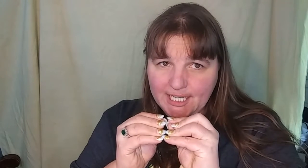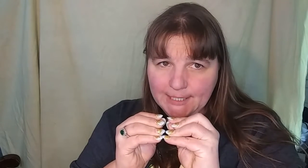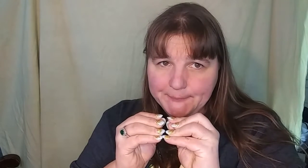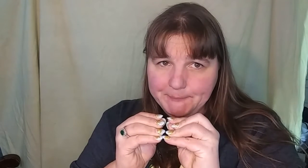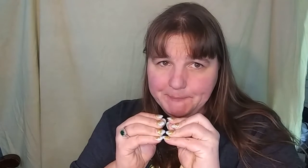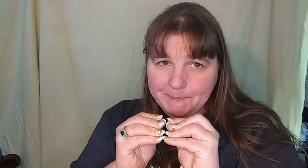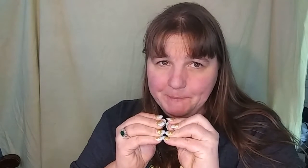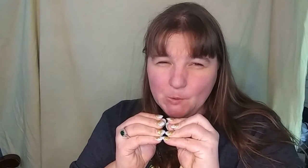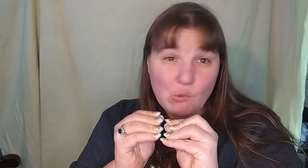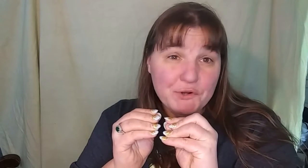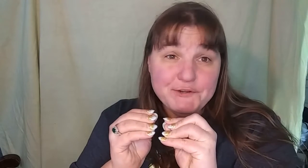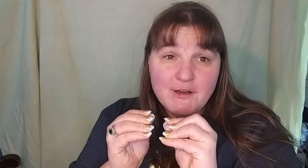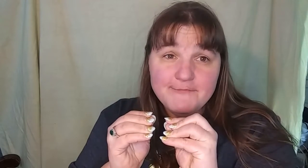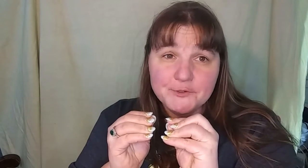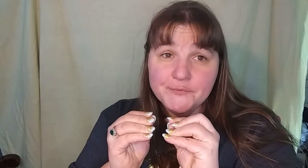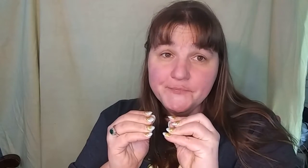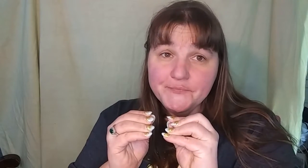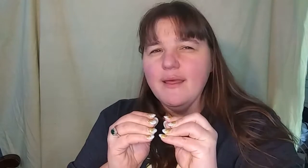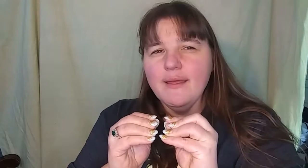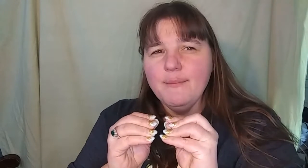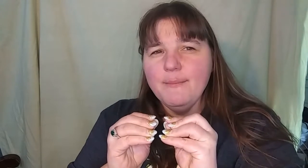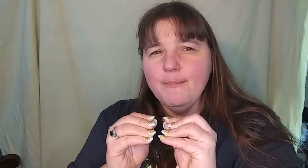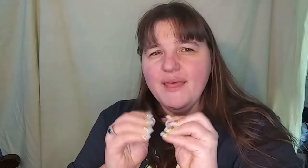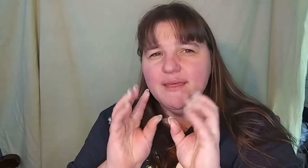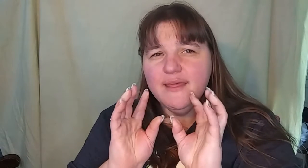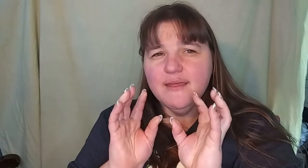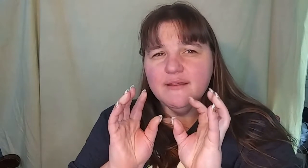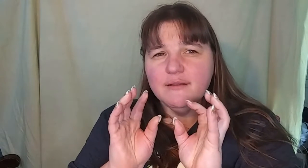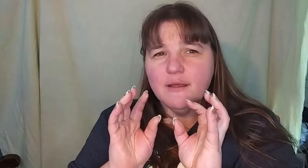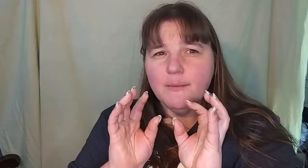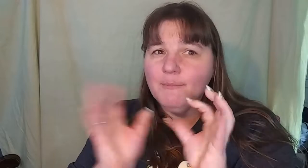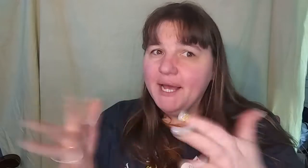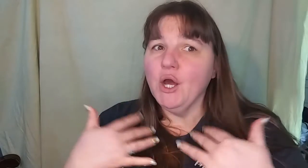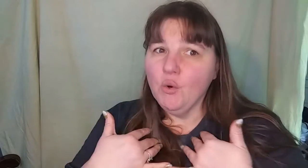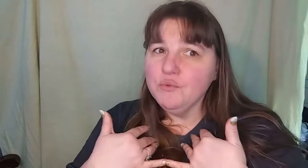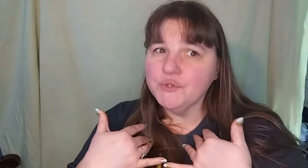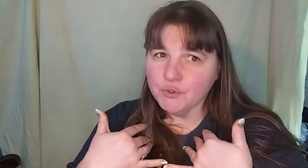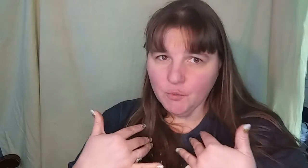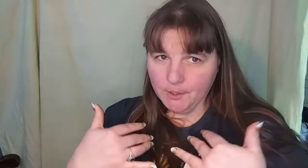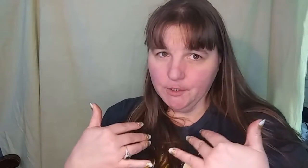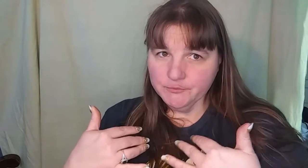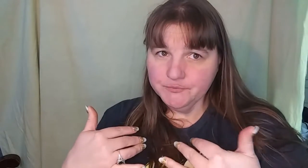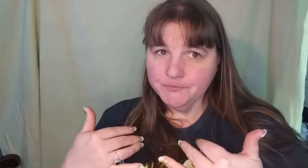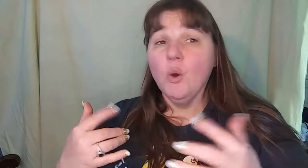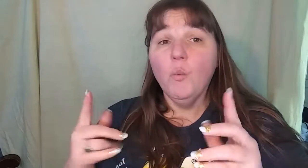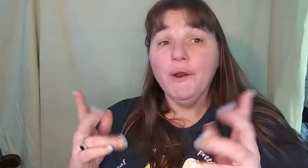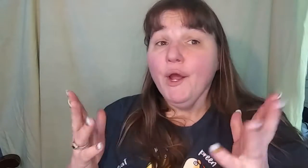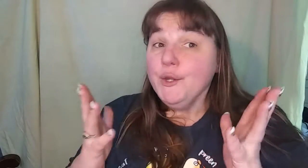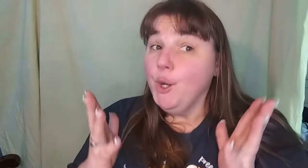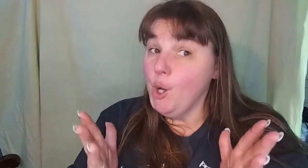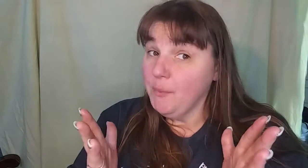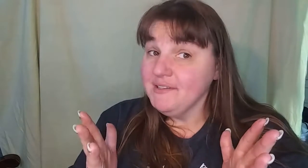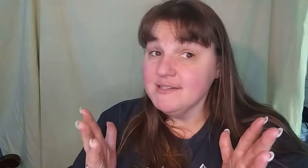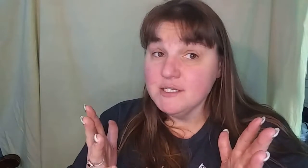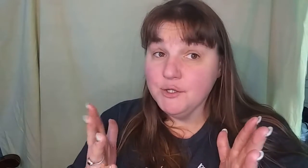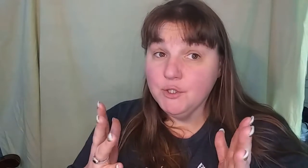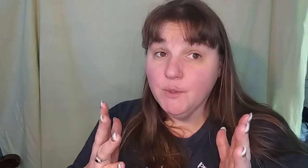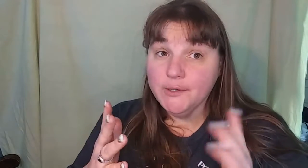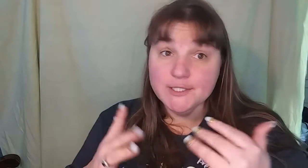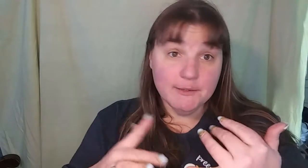or a novel and make it my own little world where no one can tell you where it's